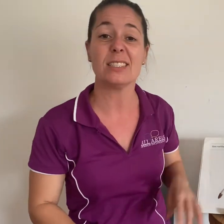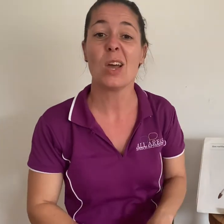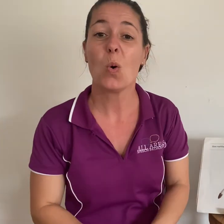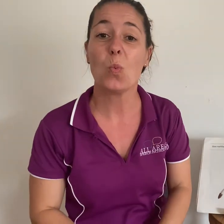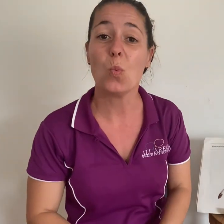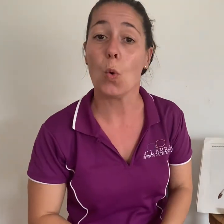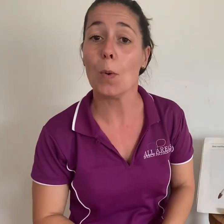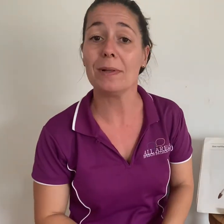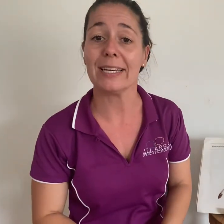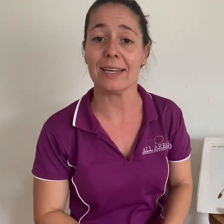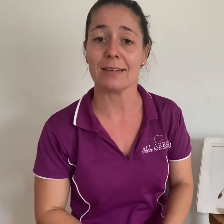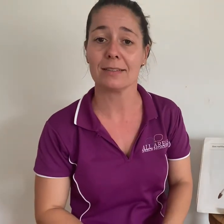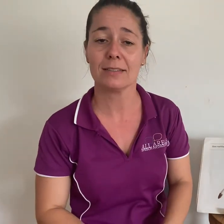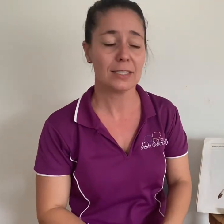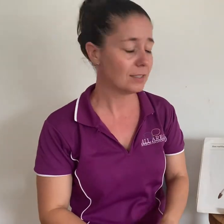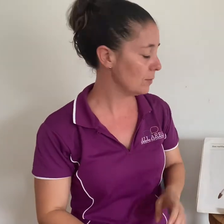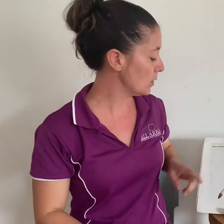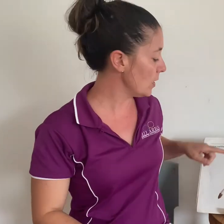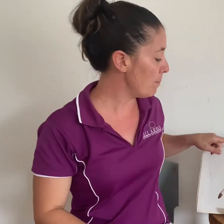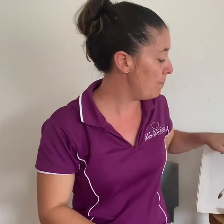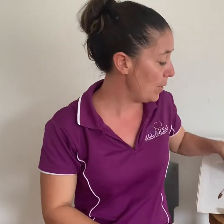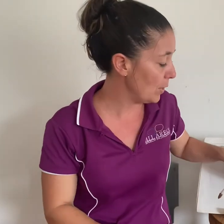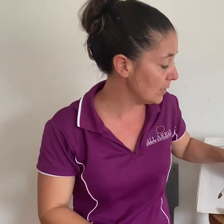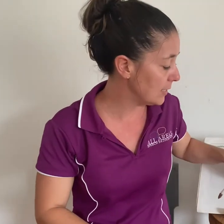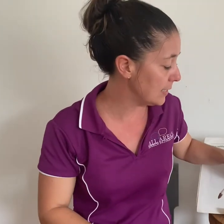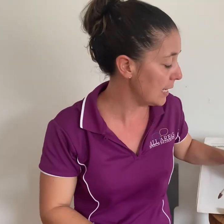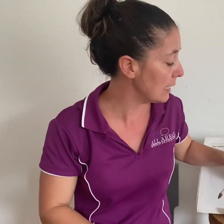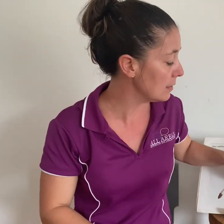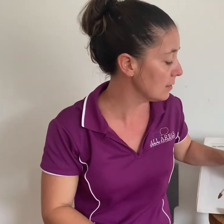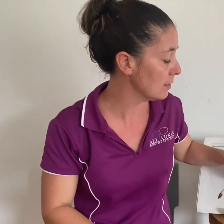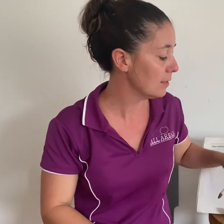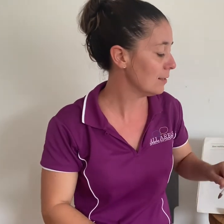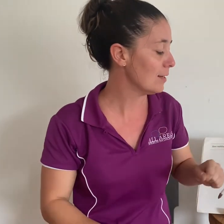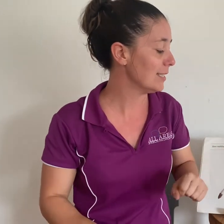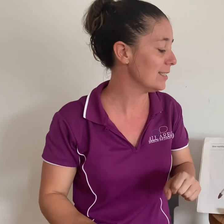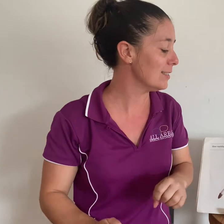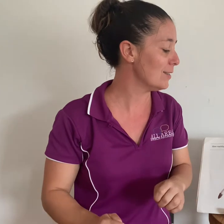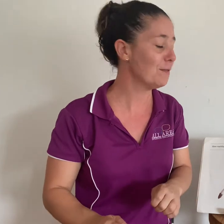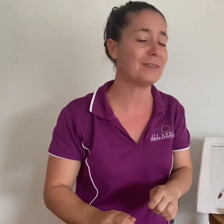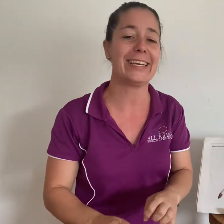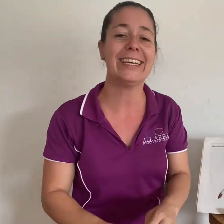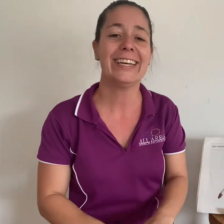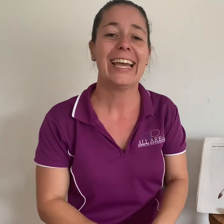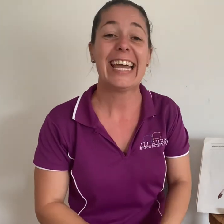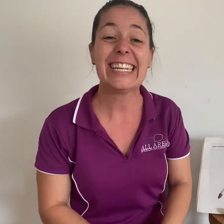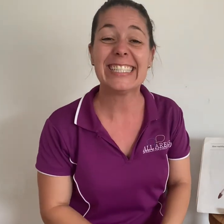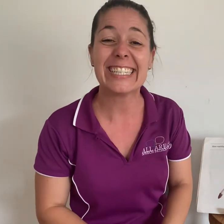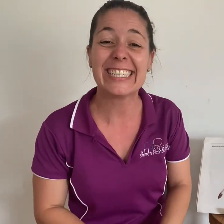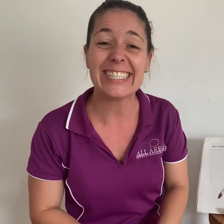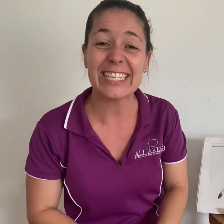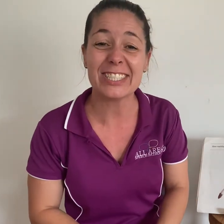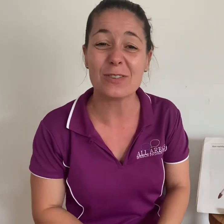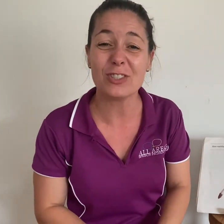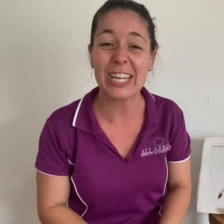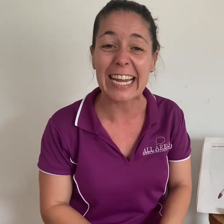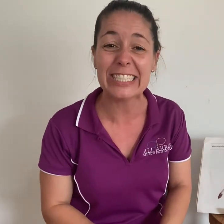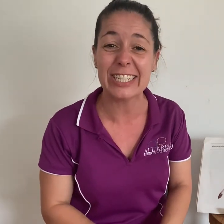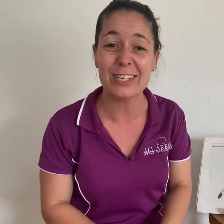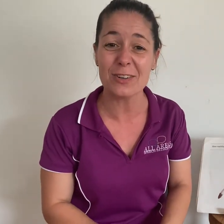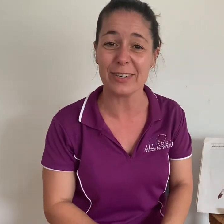wobbling so it's when a bird sings nice and softly in a succession of changing notes